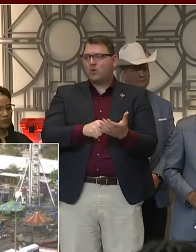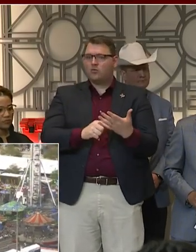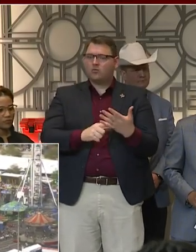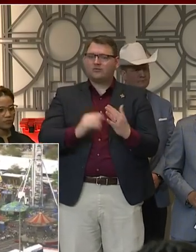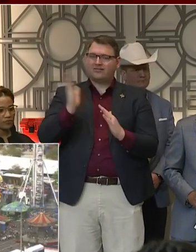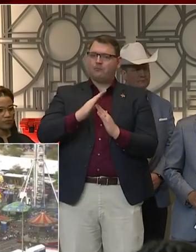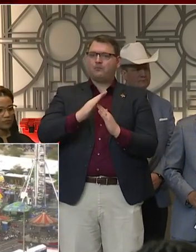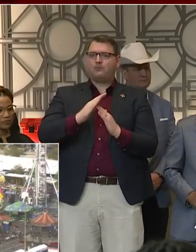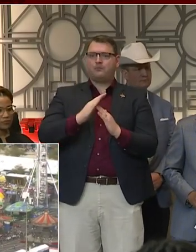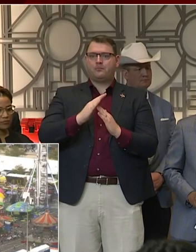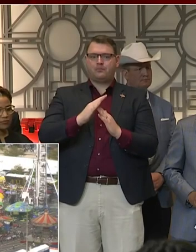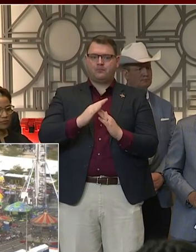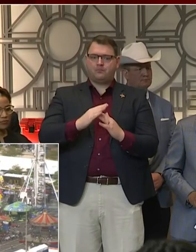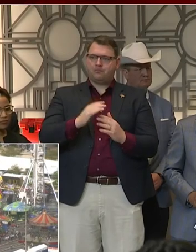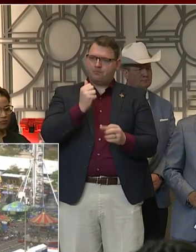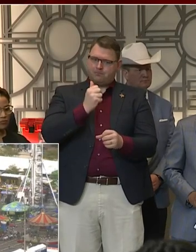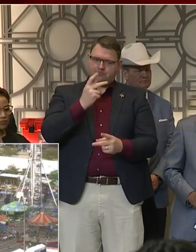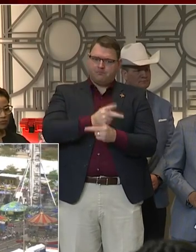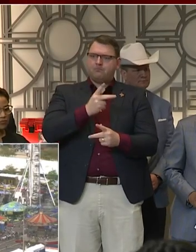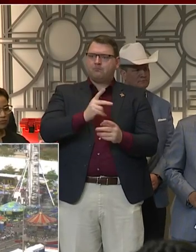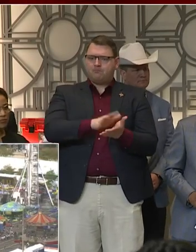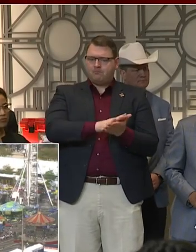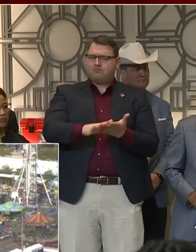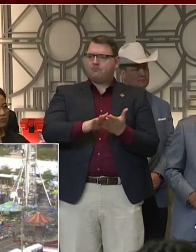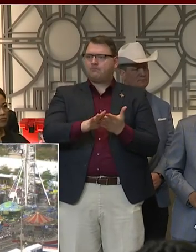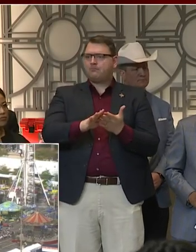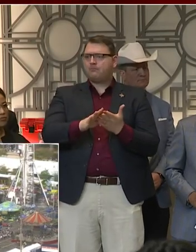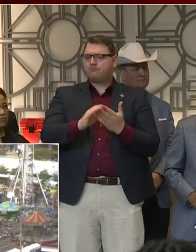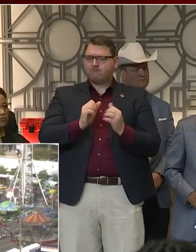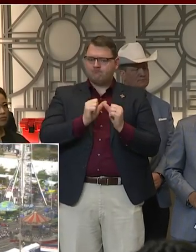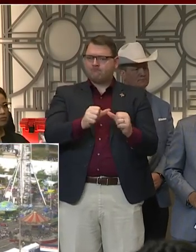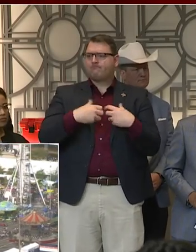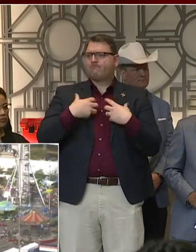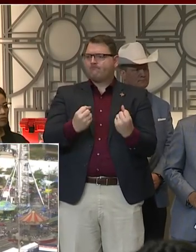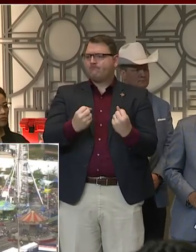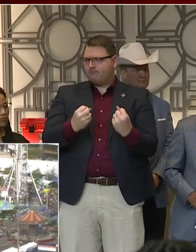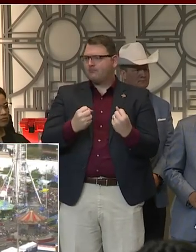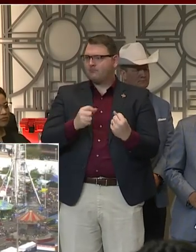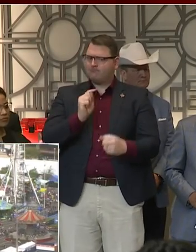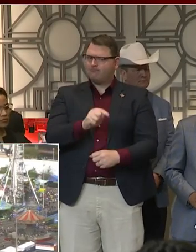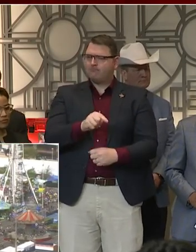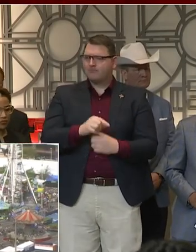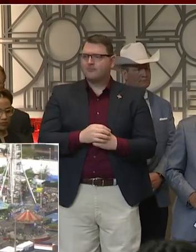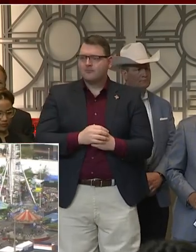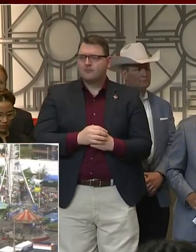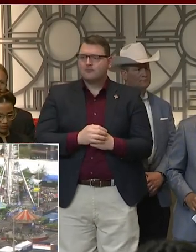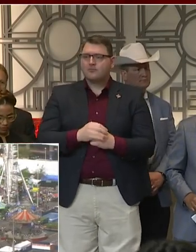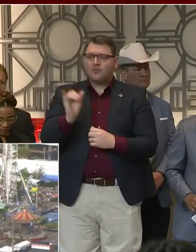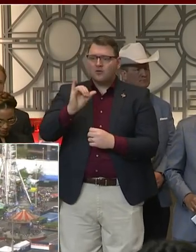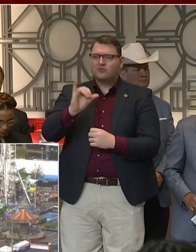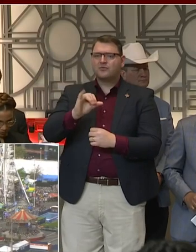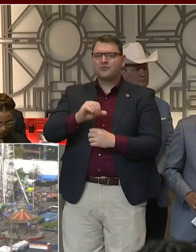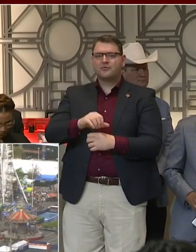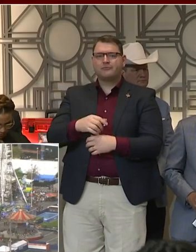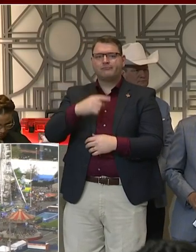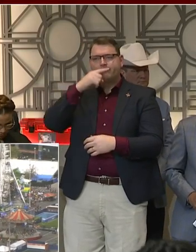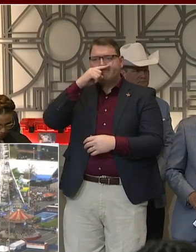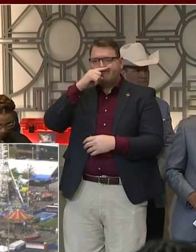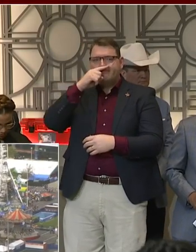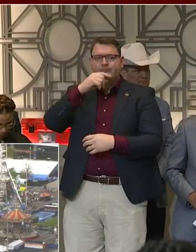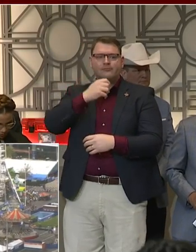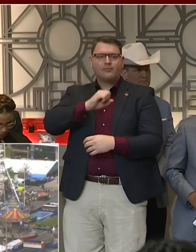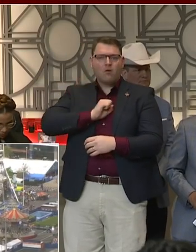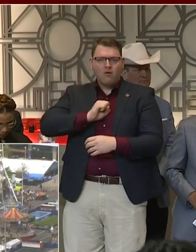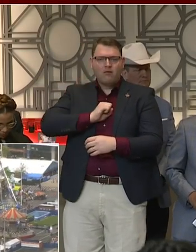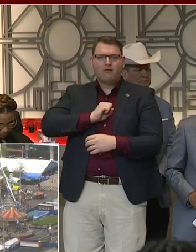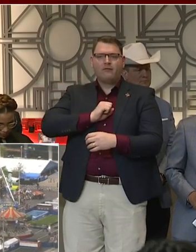And then the other piece is certainly cover your cough, and there are a variety of both information that we've been